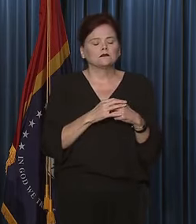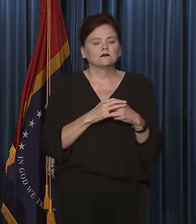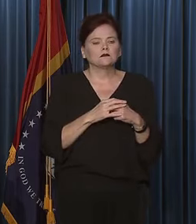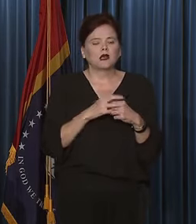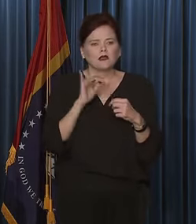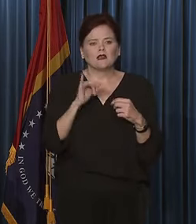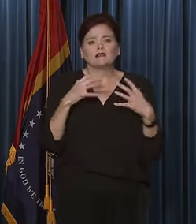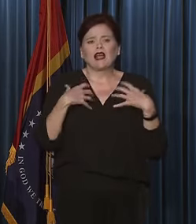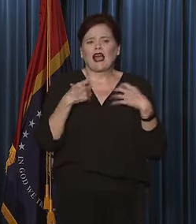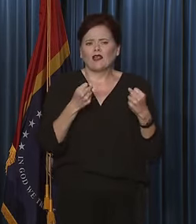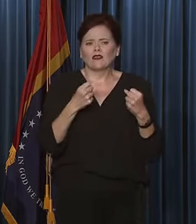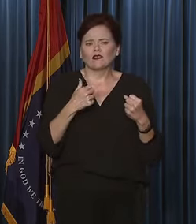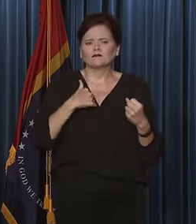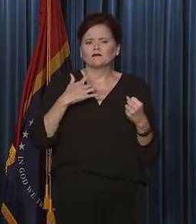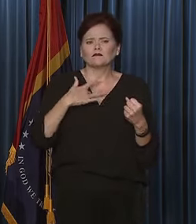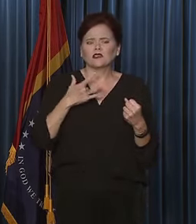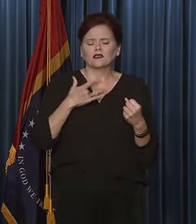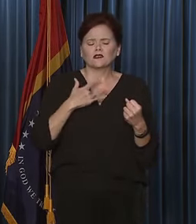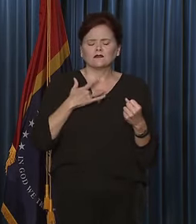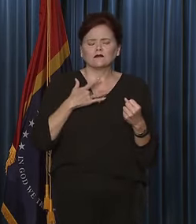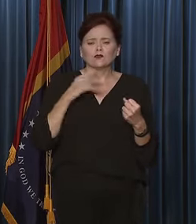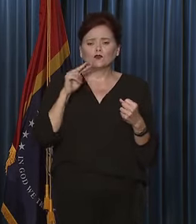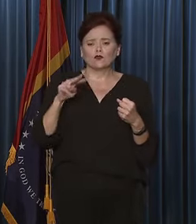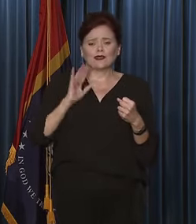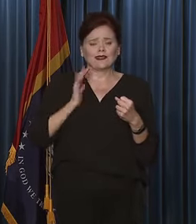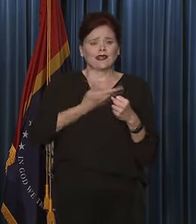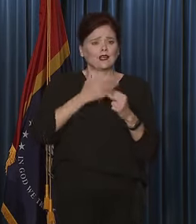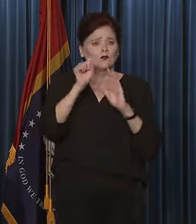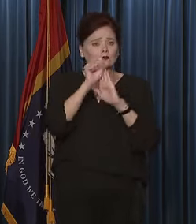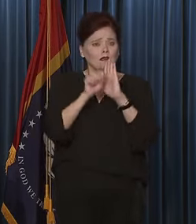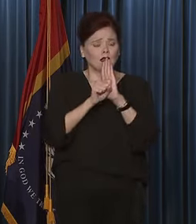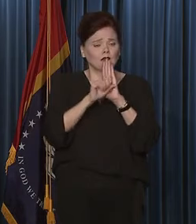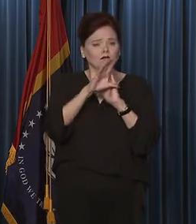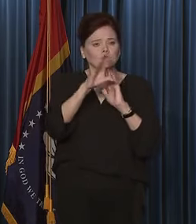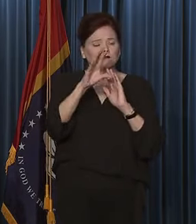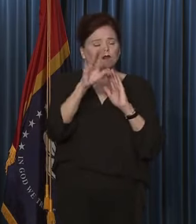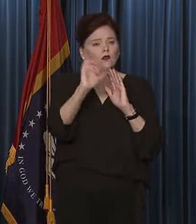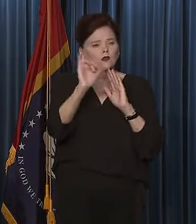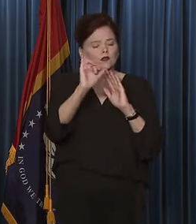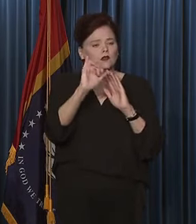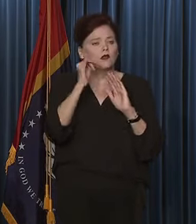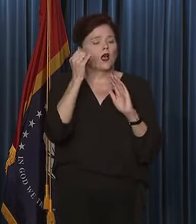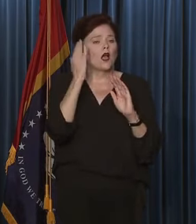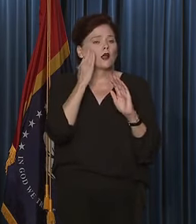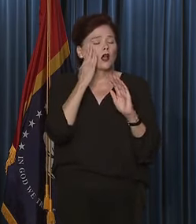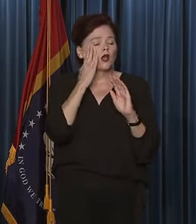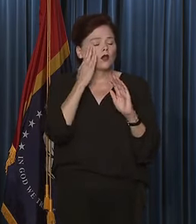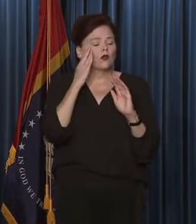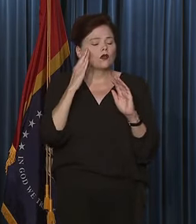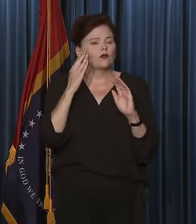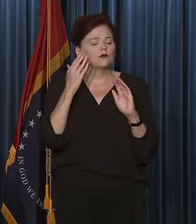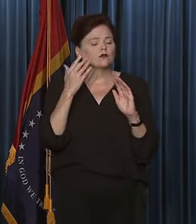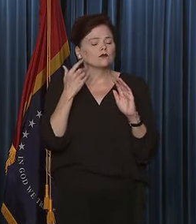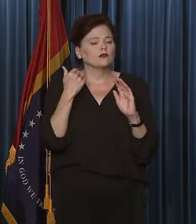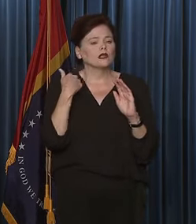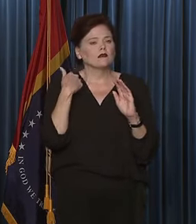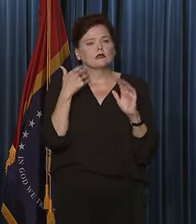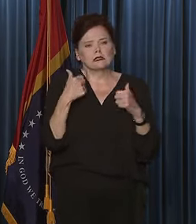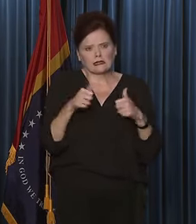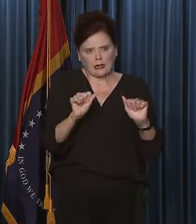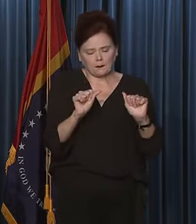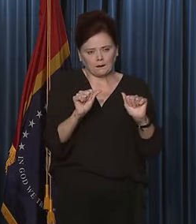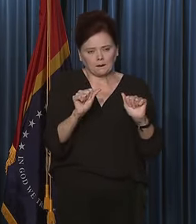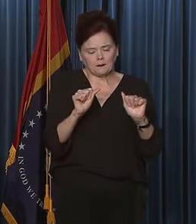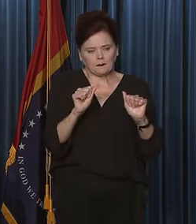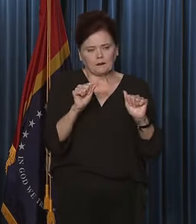that's healthy. If you look at our state, and again, I know that there's been an attempt,